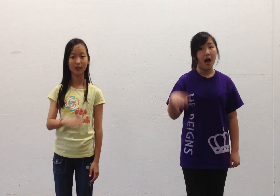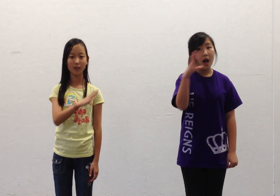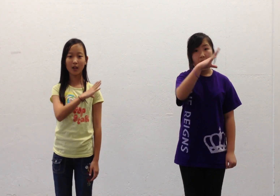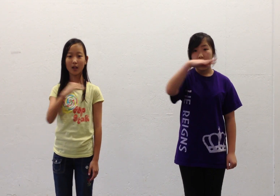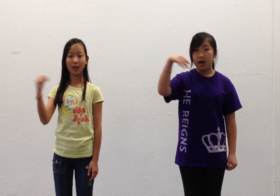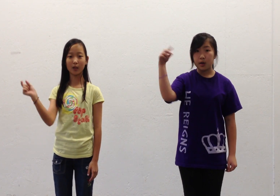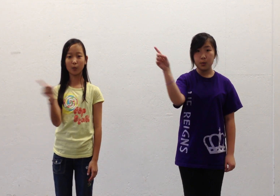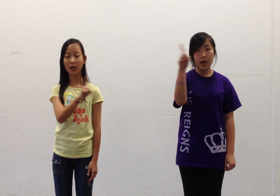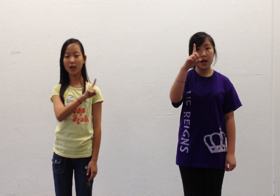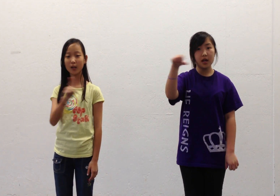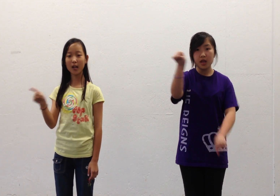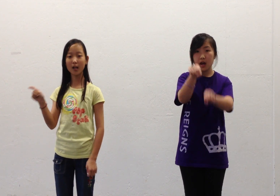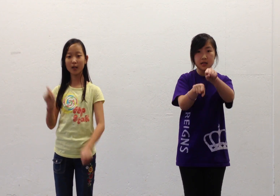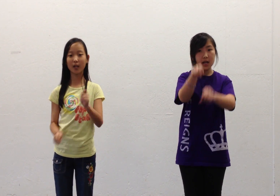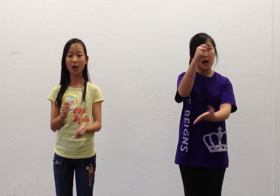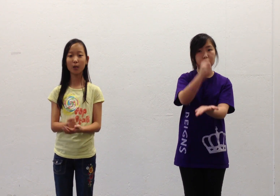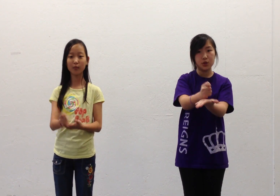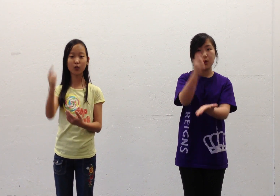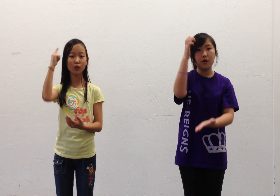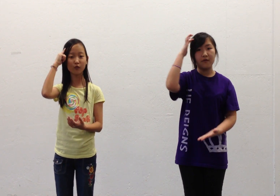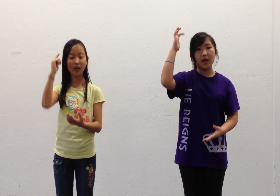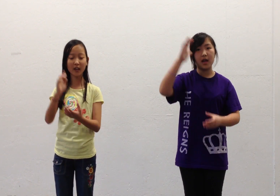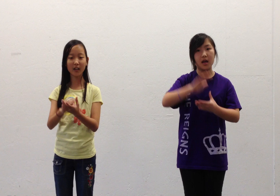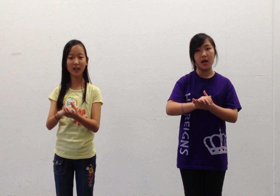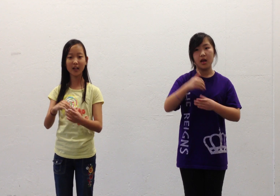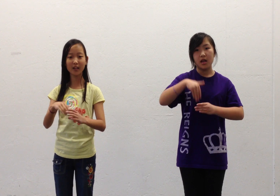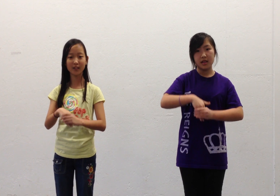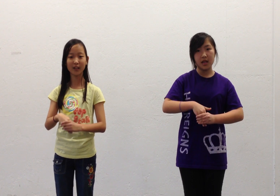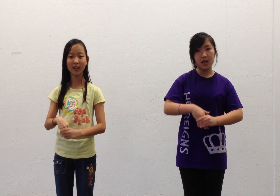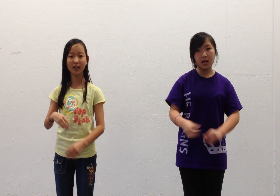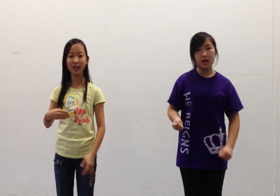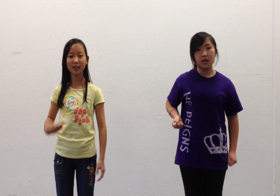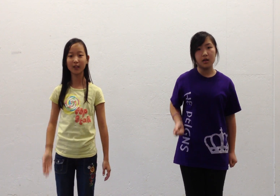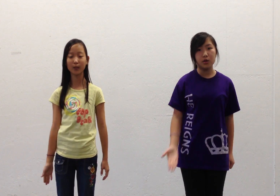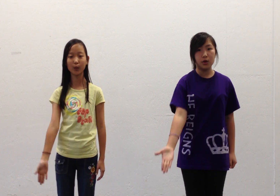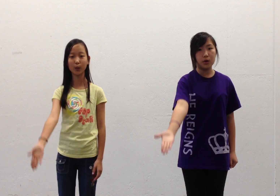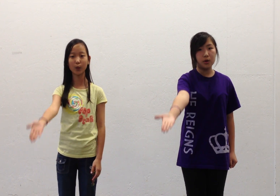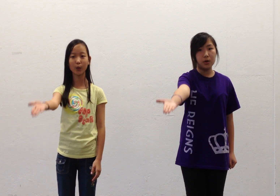and where there's doubt, true faith in you.